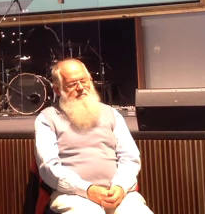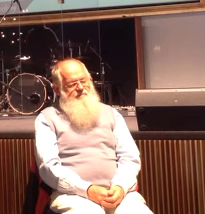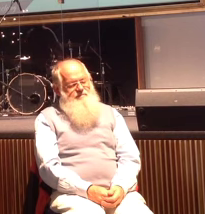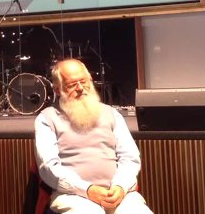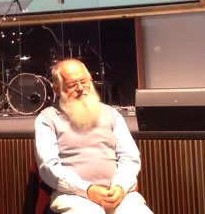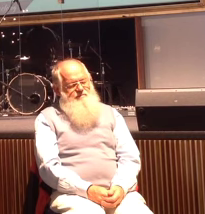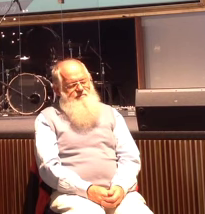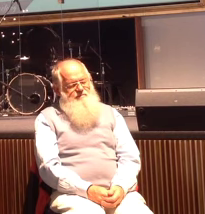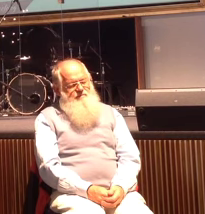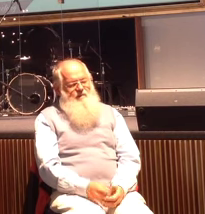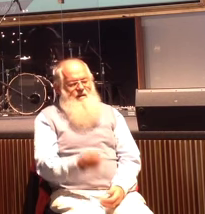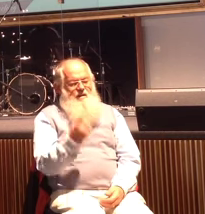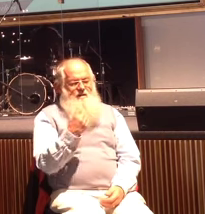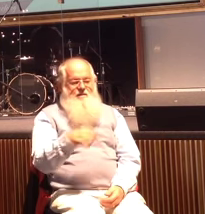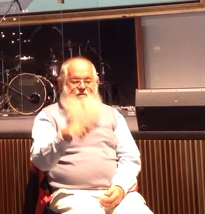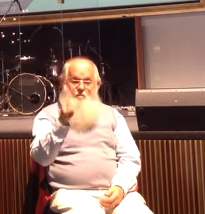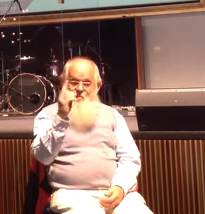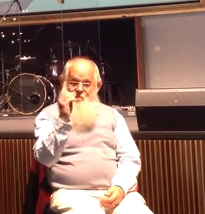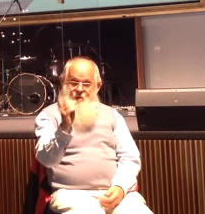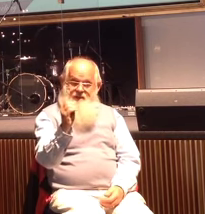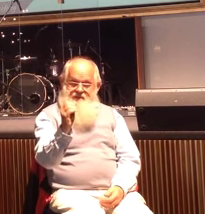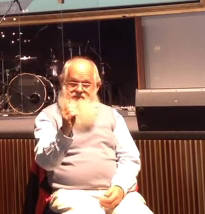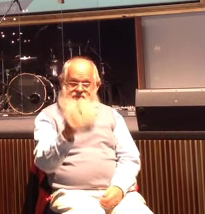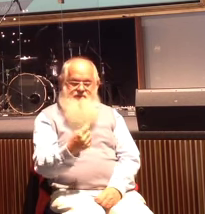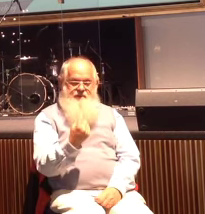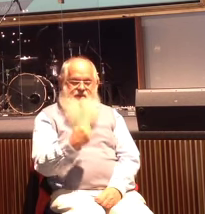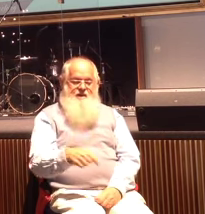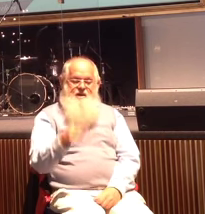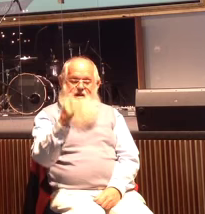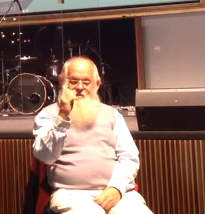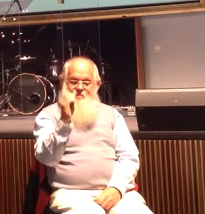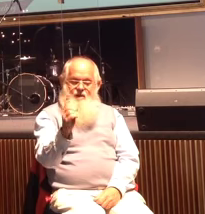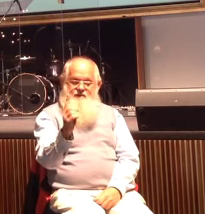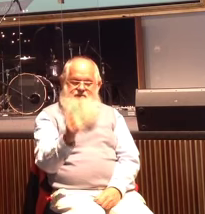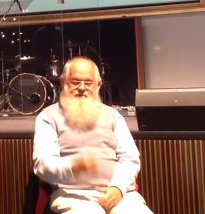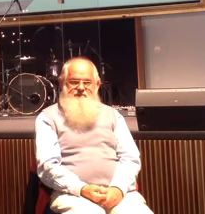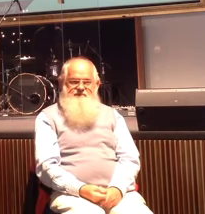the one the one the one